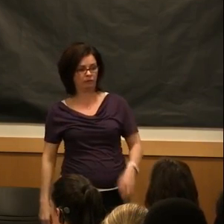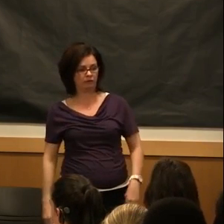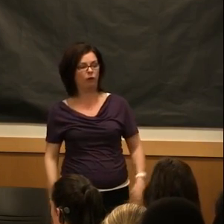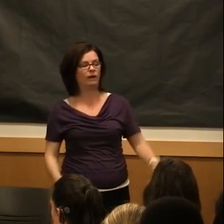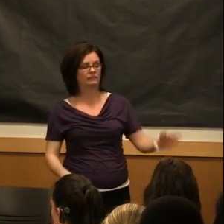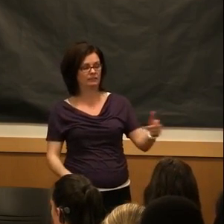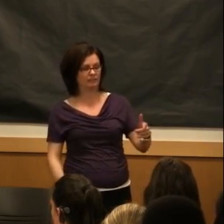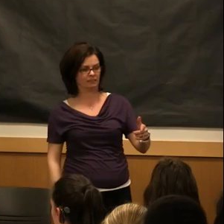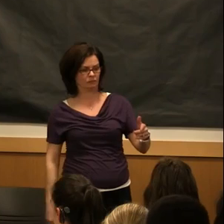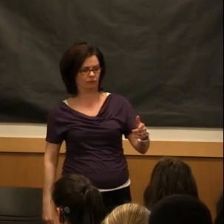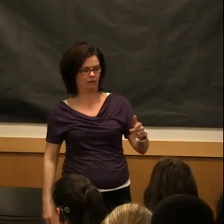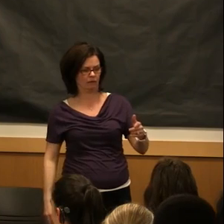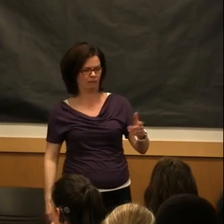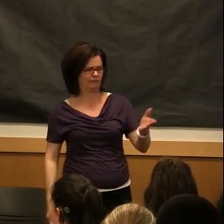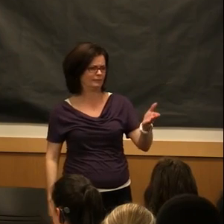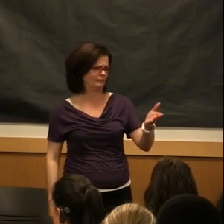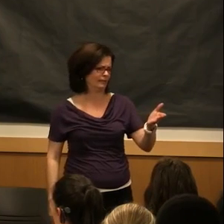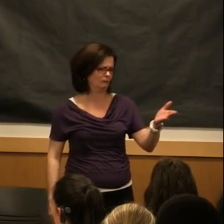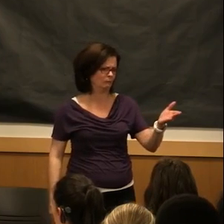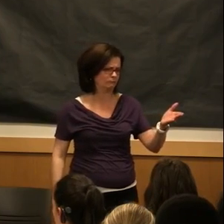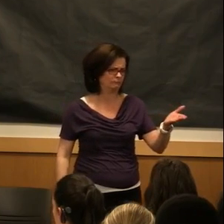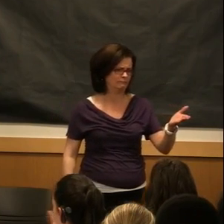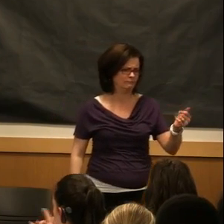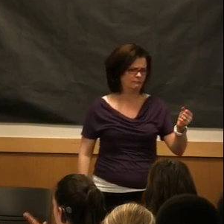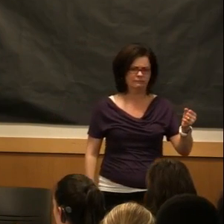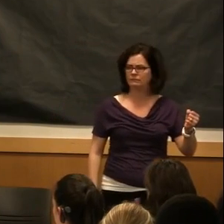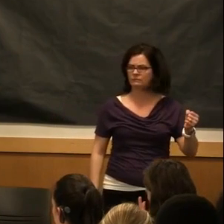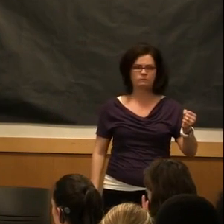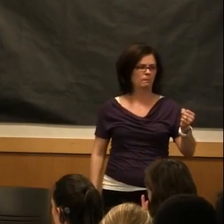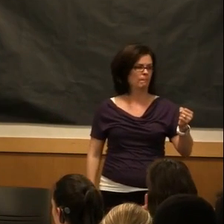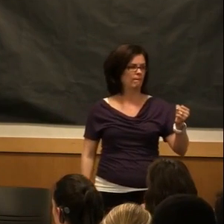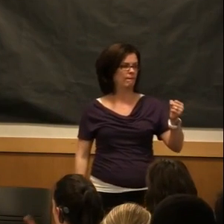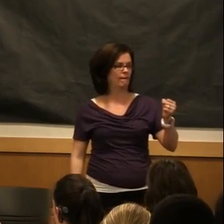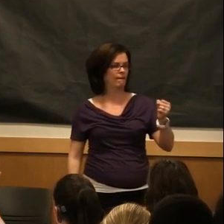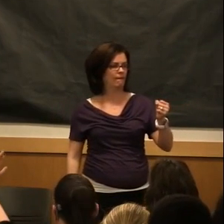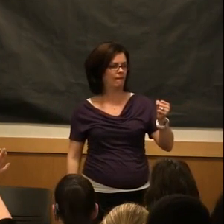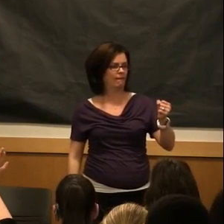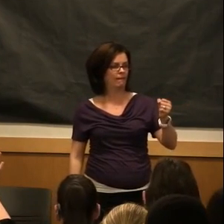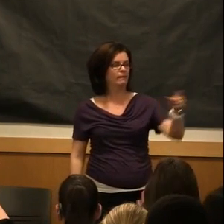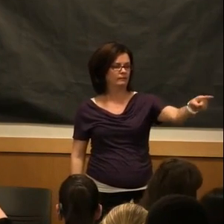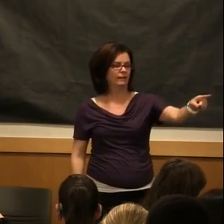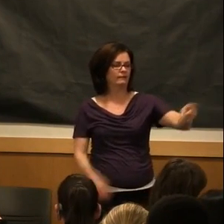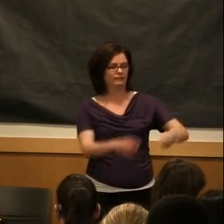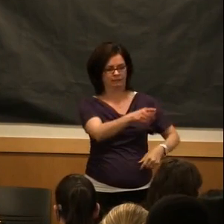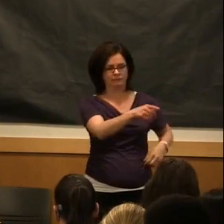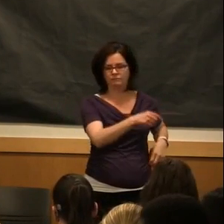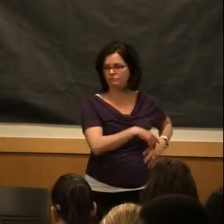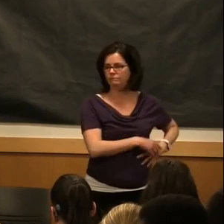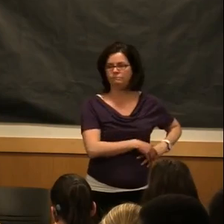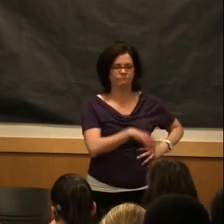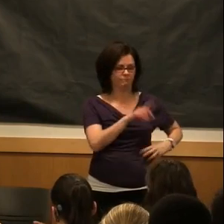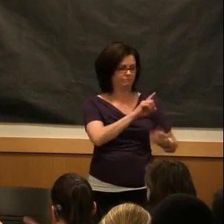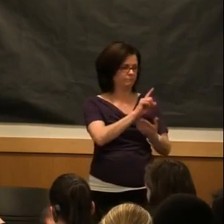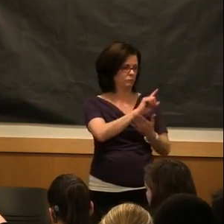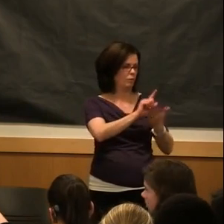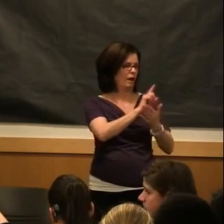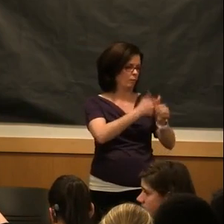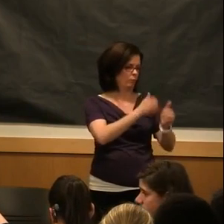One hour? Oh, actually, each class is one hour. I'm guessing. don't know. One hour per class. Mm-hmm.